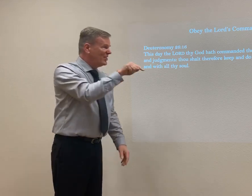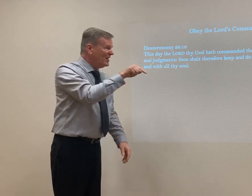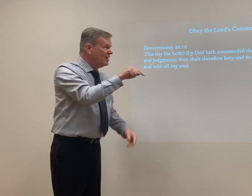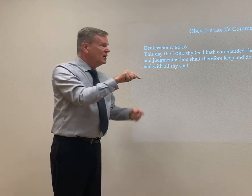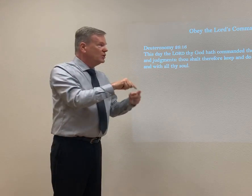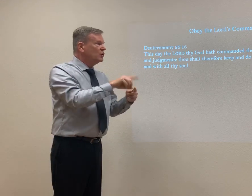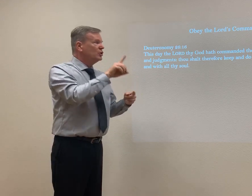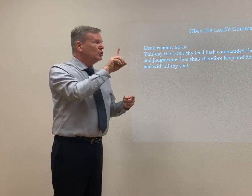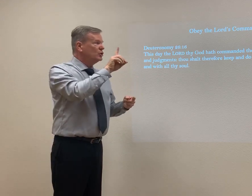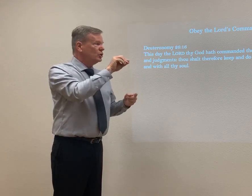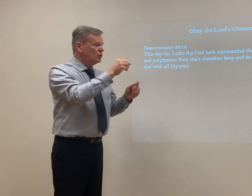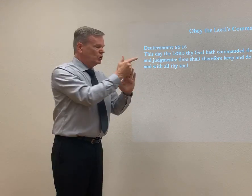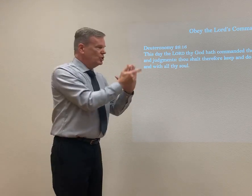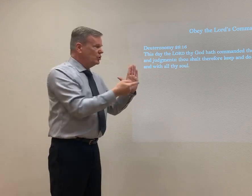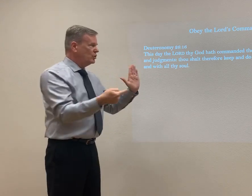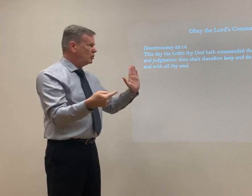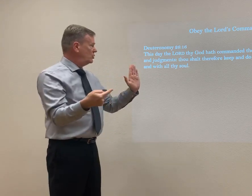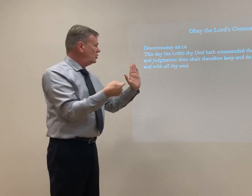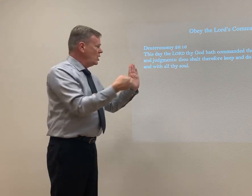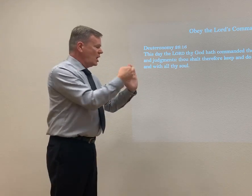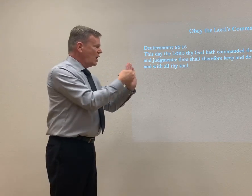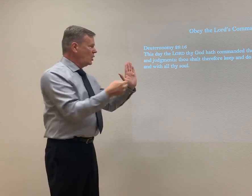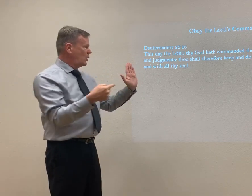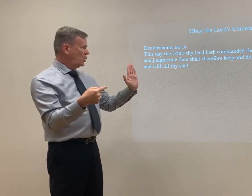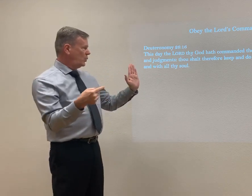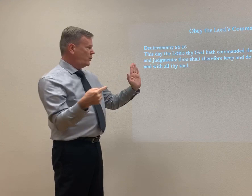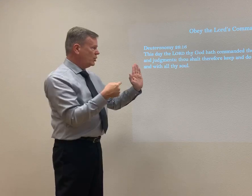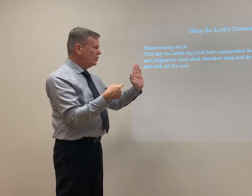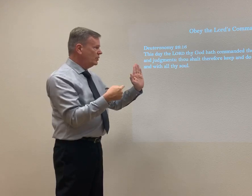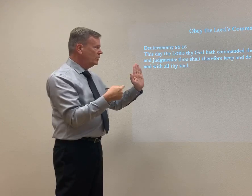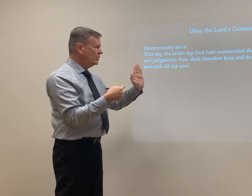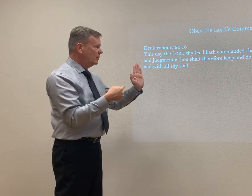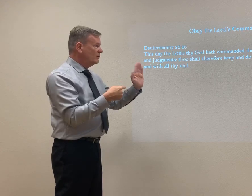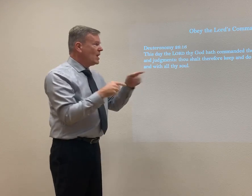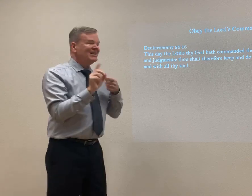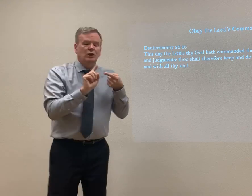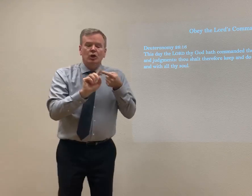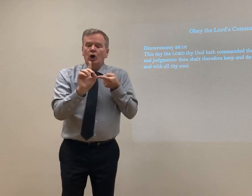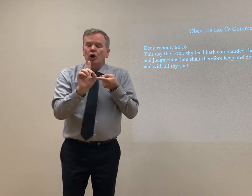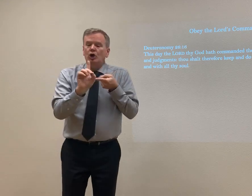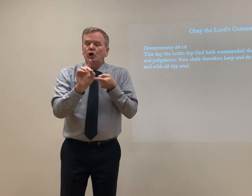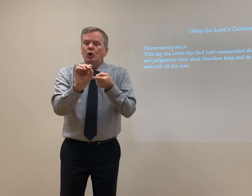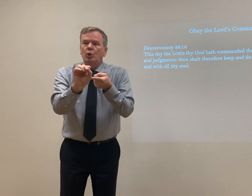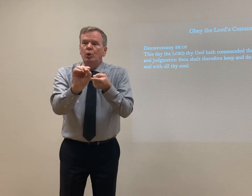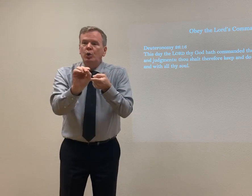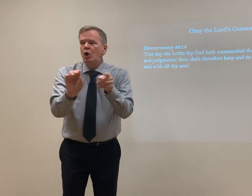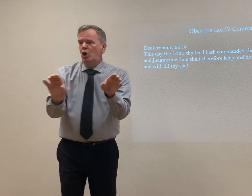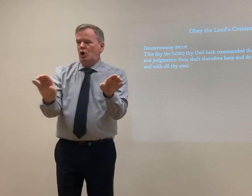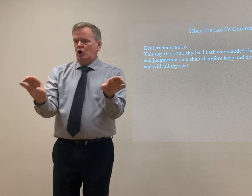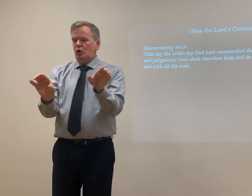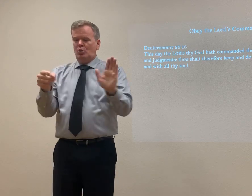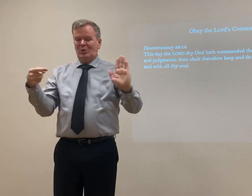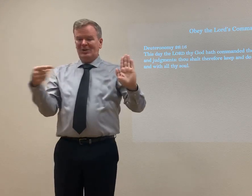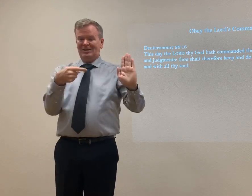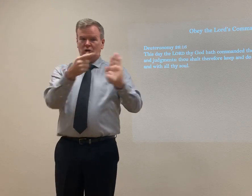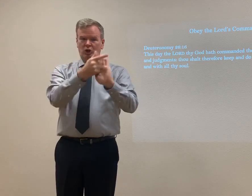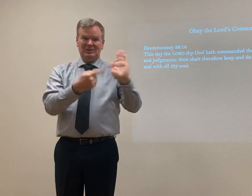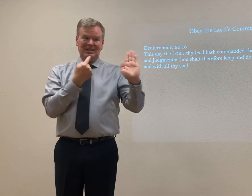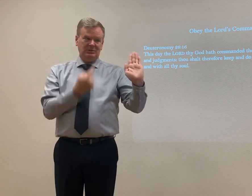Commanded thee to do these statutes and judgments. And this do is the commandment to